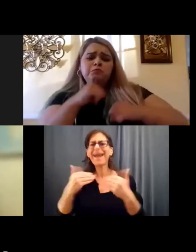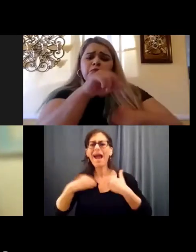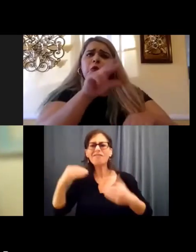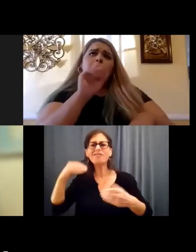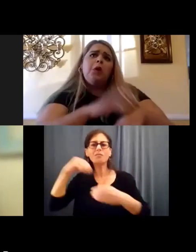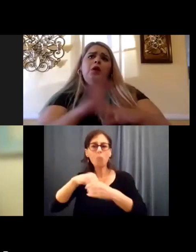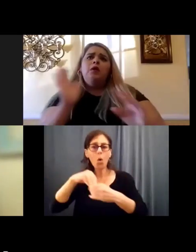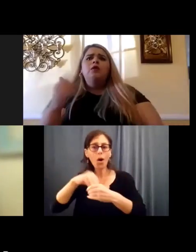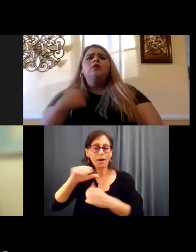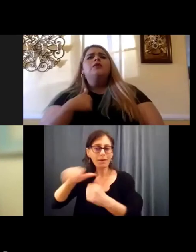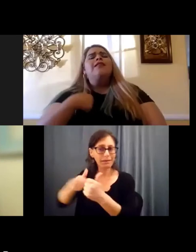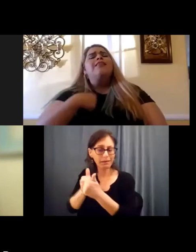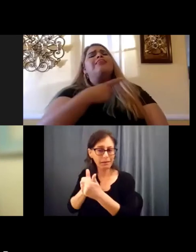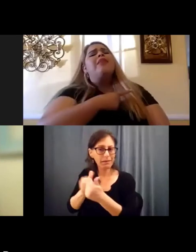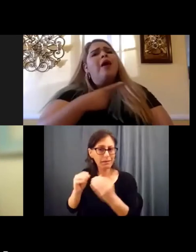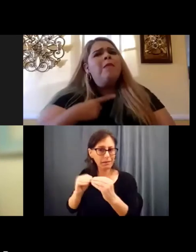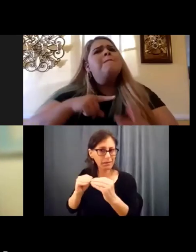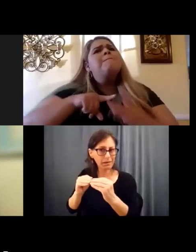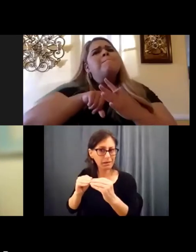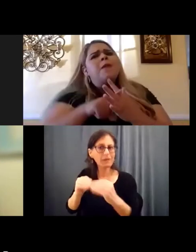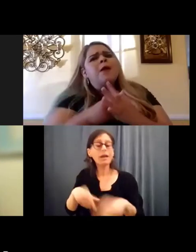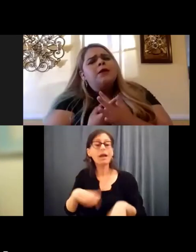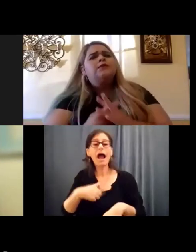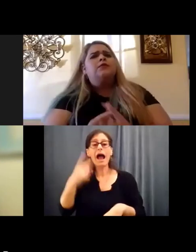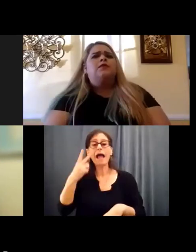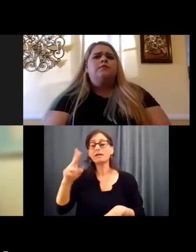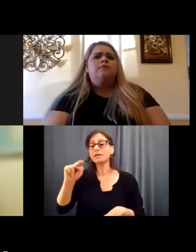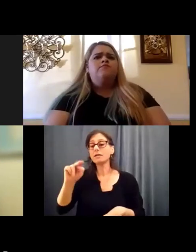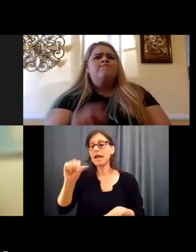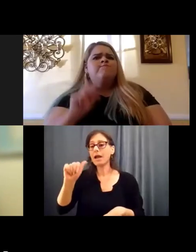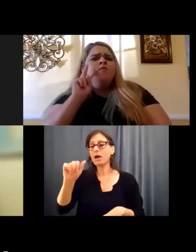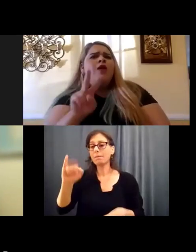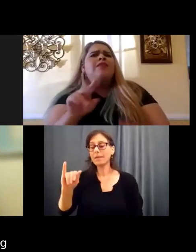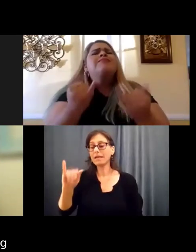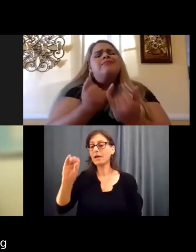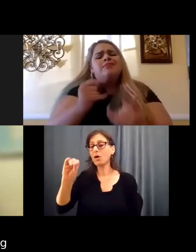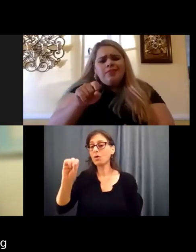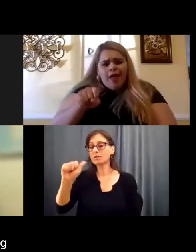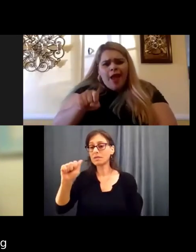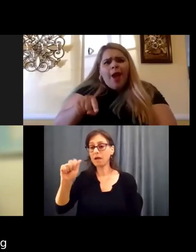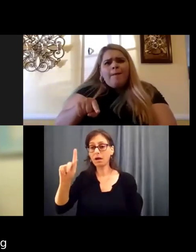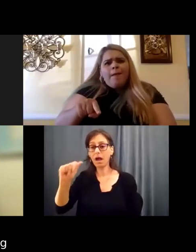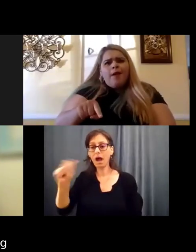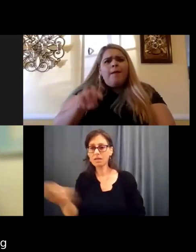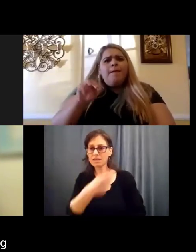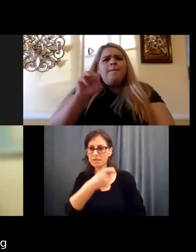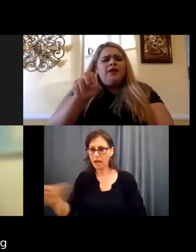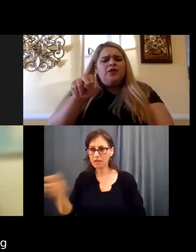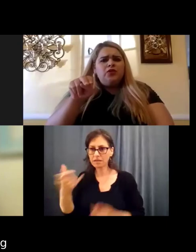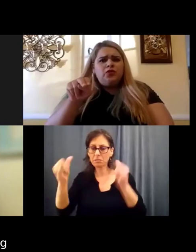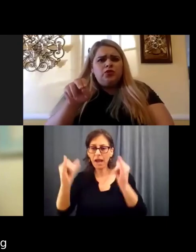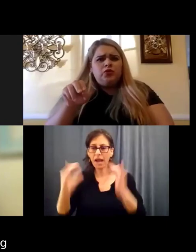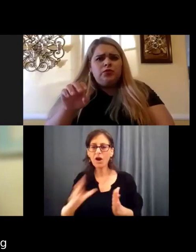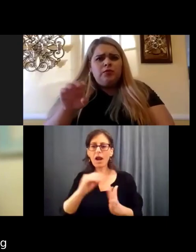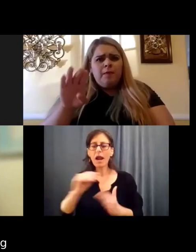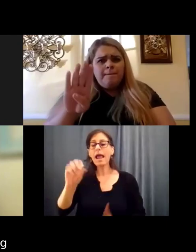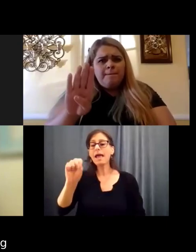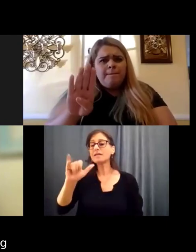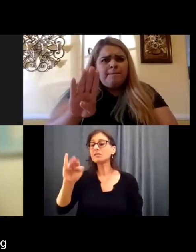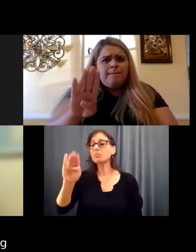and I, I look at people like Naomi Osaka, Simone Biles, and I see that they're trying now